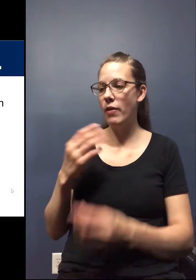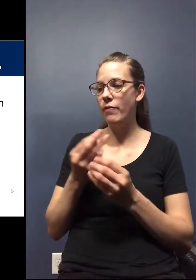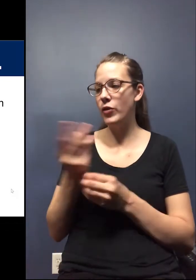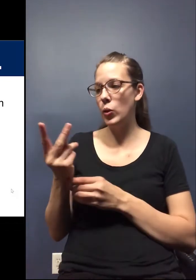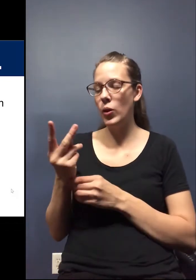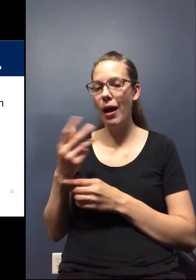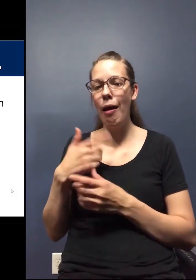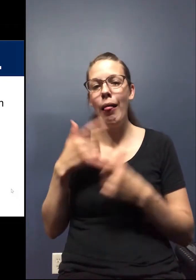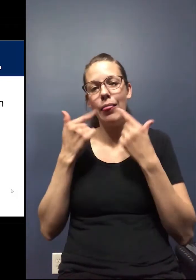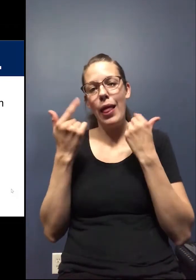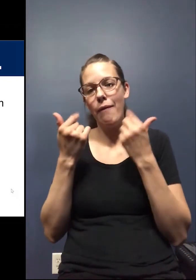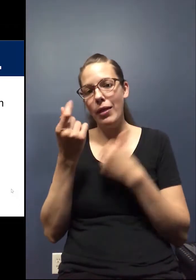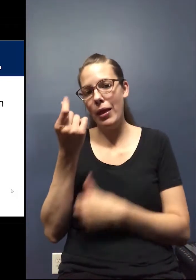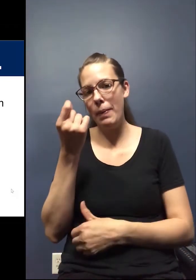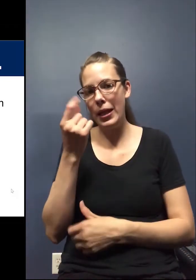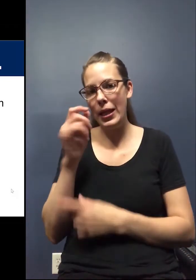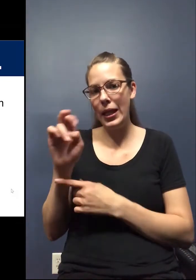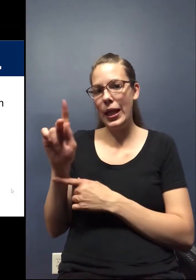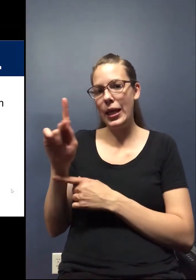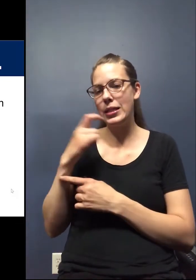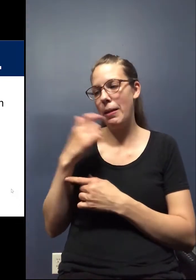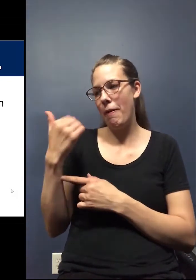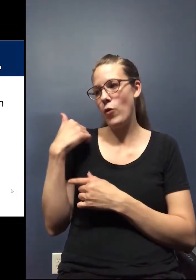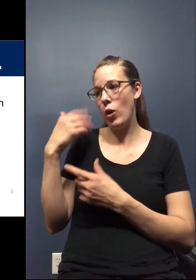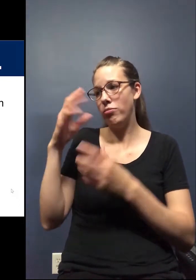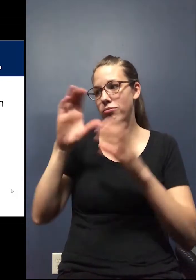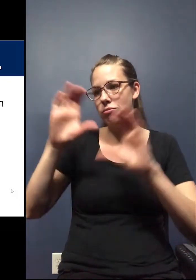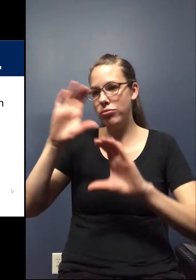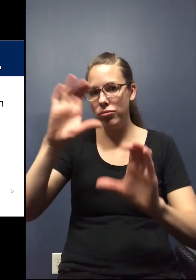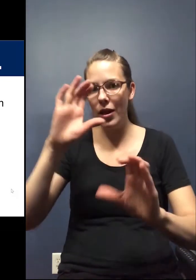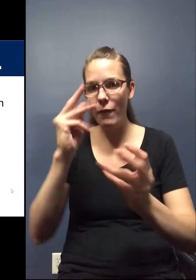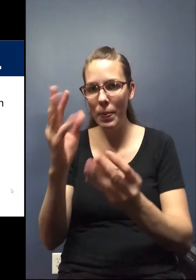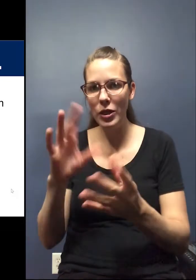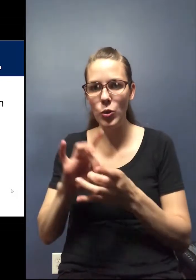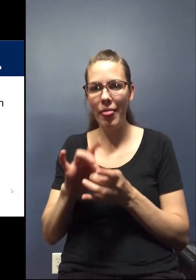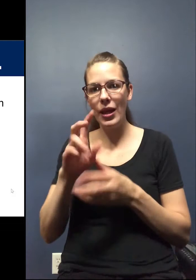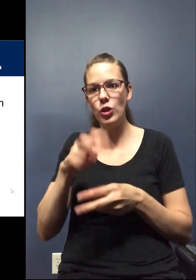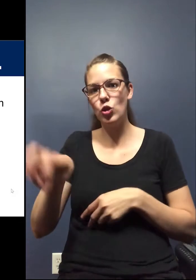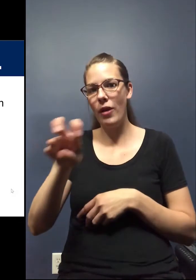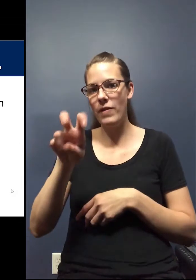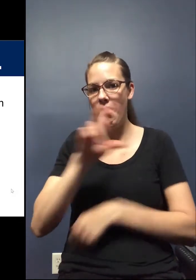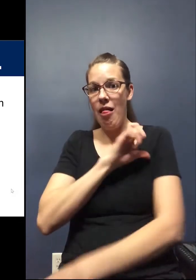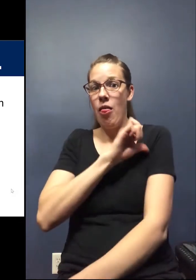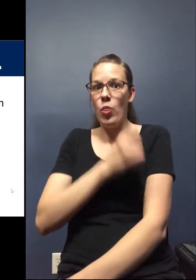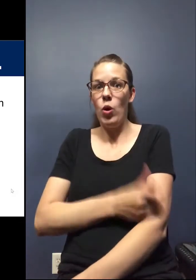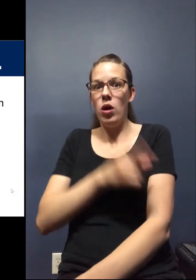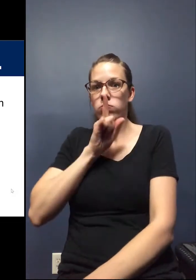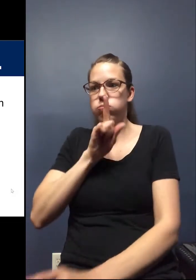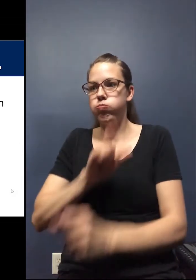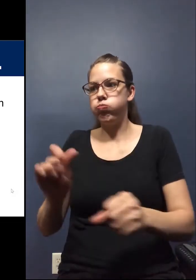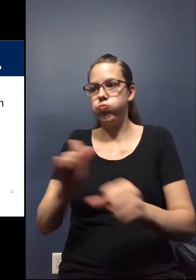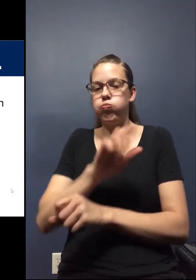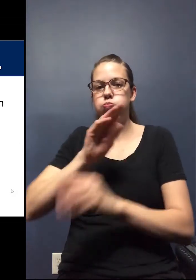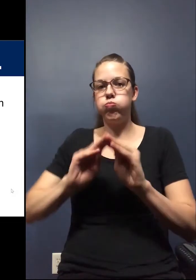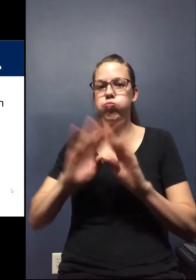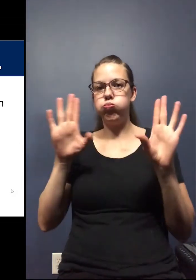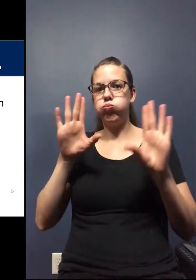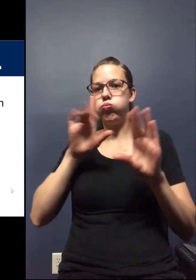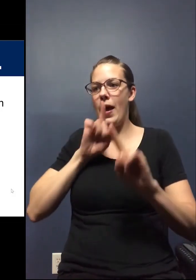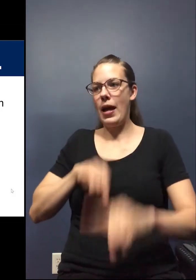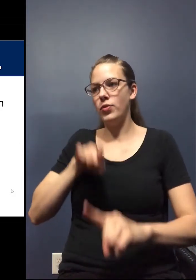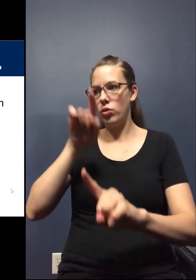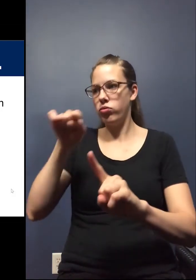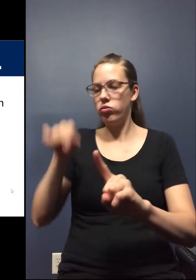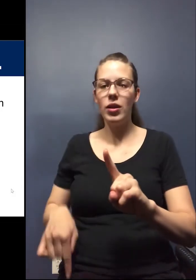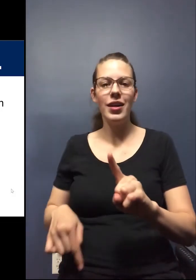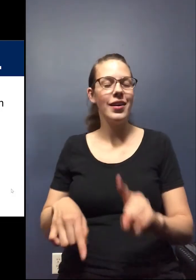a couple, I laugh a little bit because Nick had said he was looking for information about travel and like, like authoritative answers on what you can and can't do. And